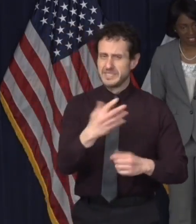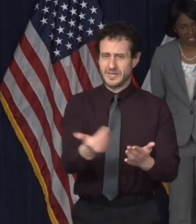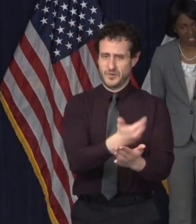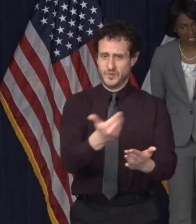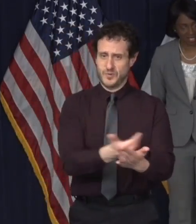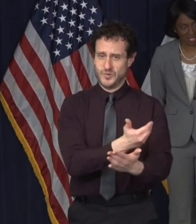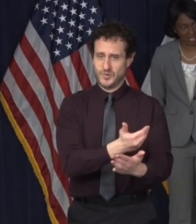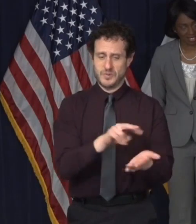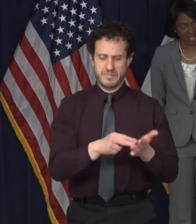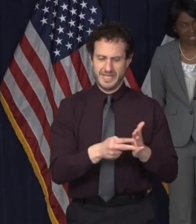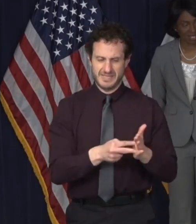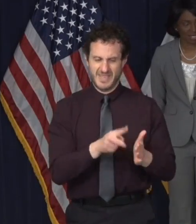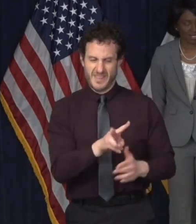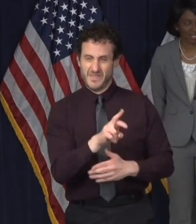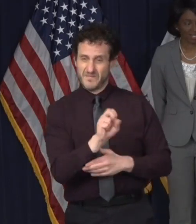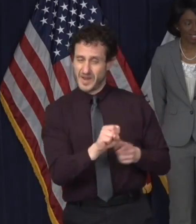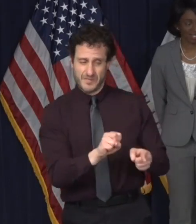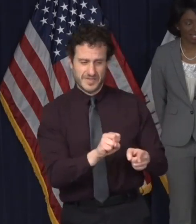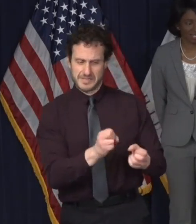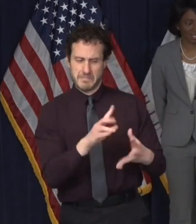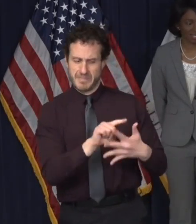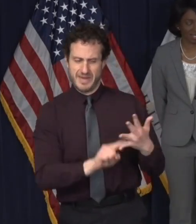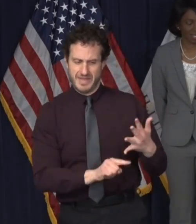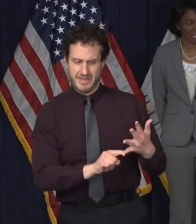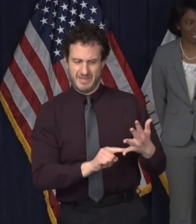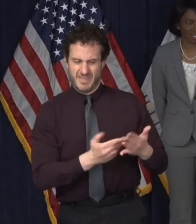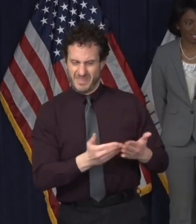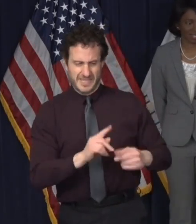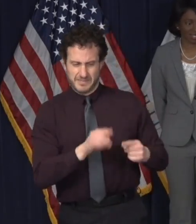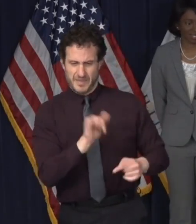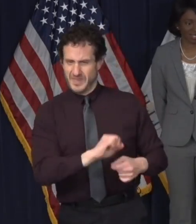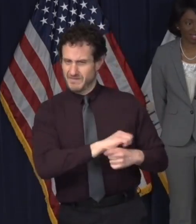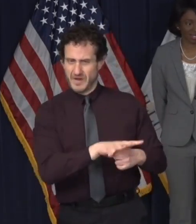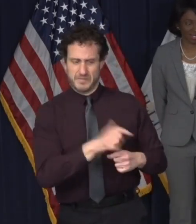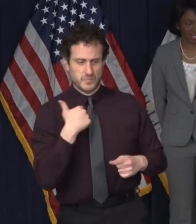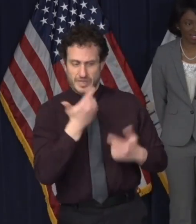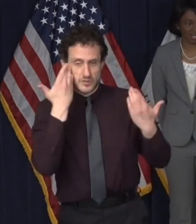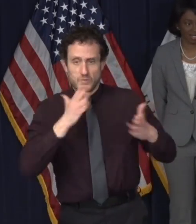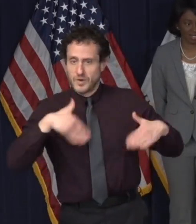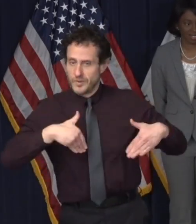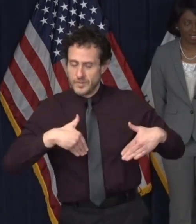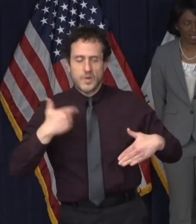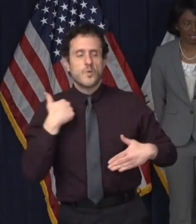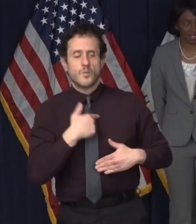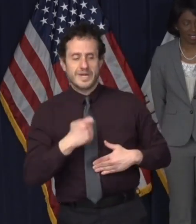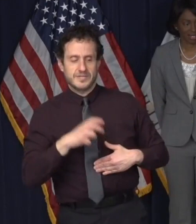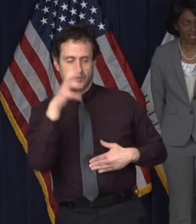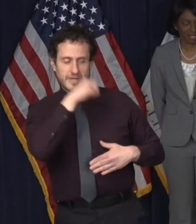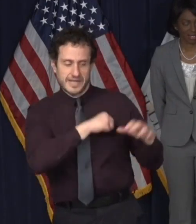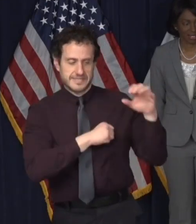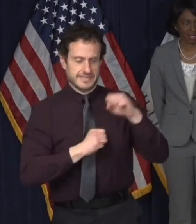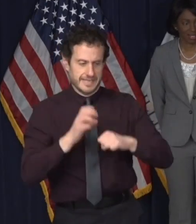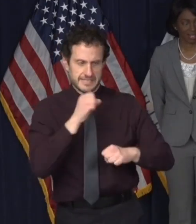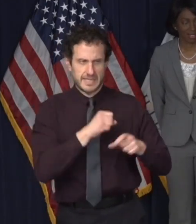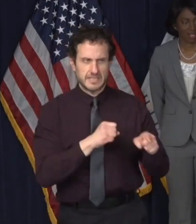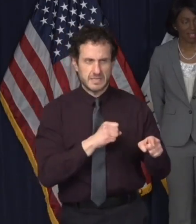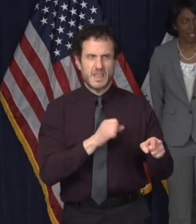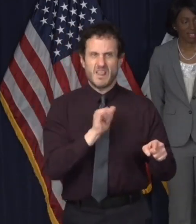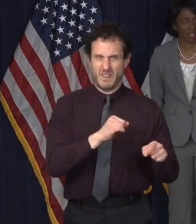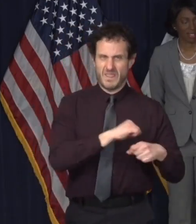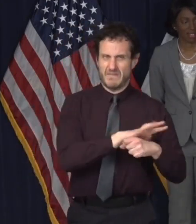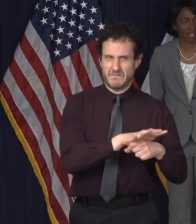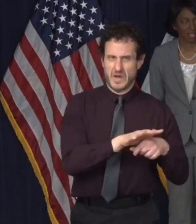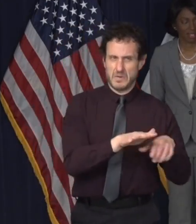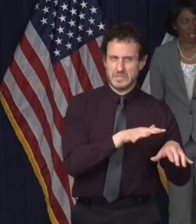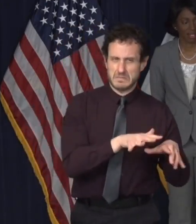things about the virus we do not know, and so we can only make educated guesses as to how to include them in the modeling. The